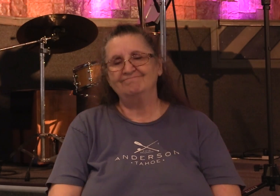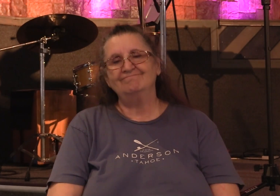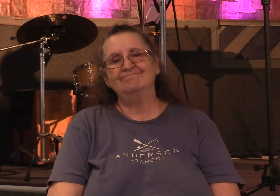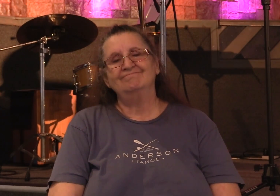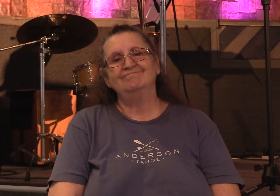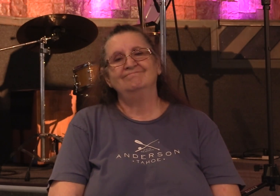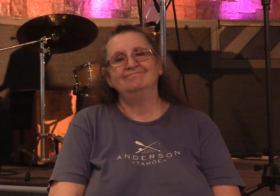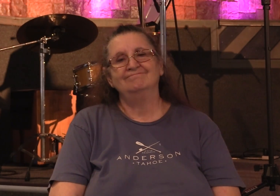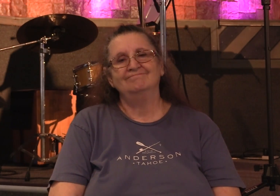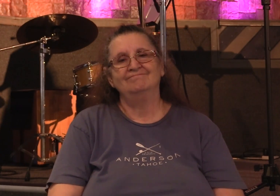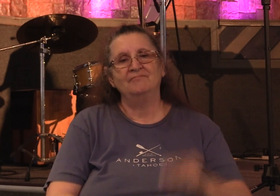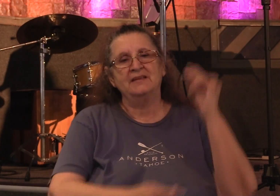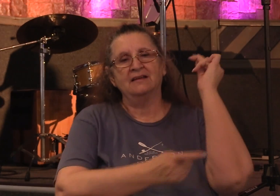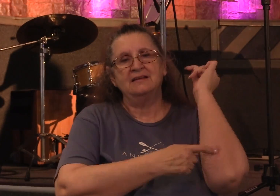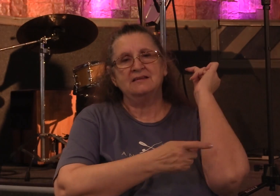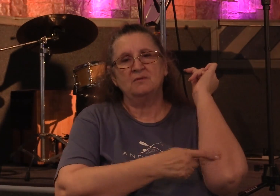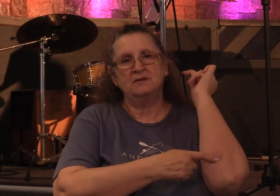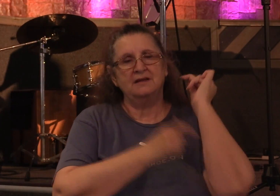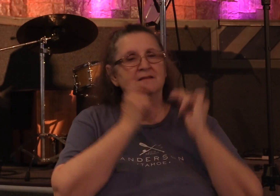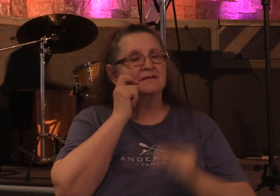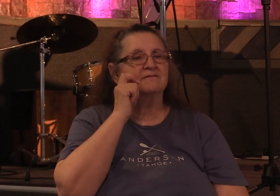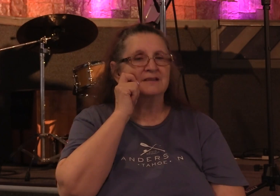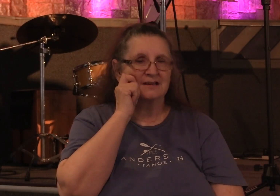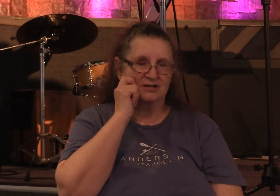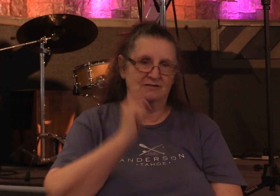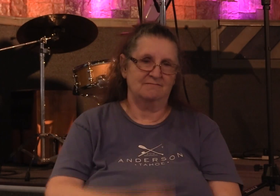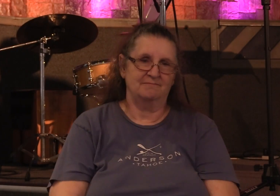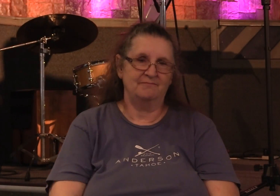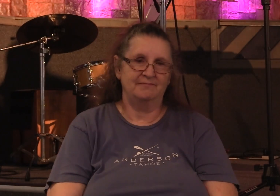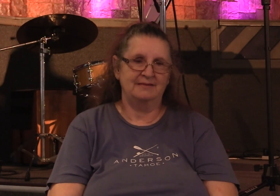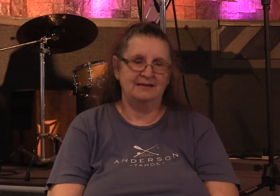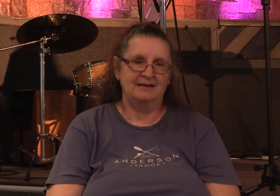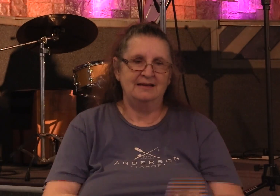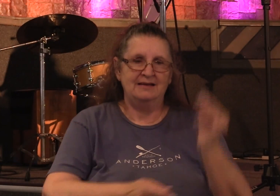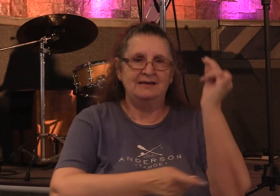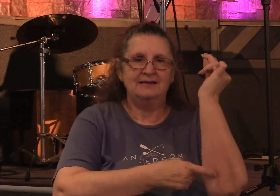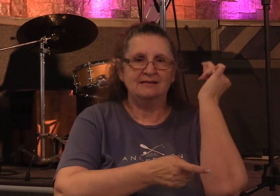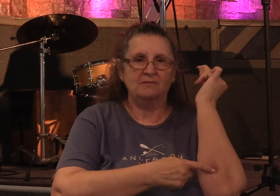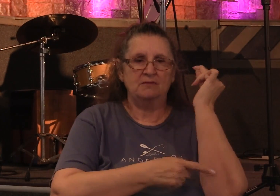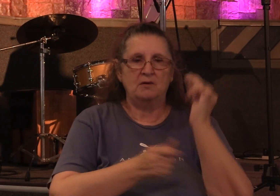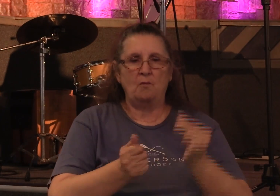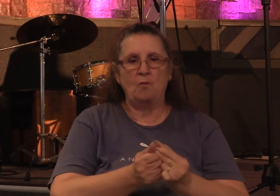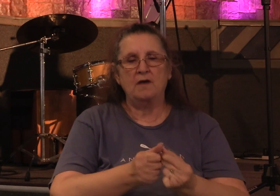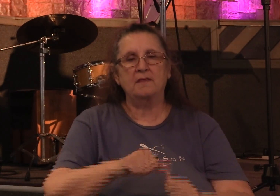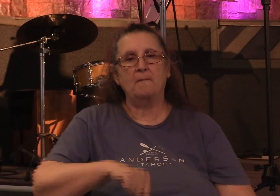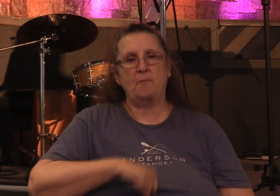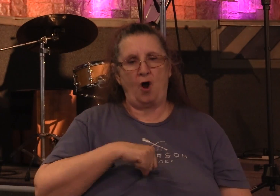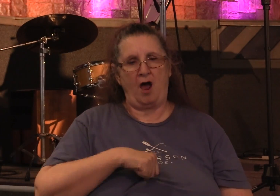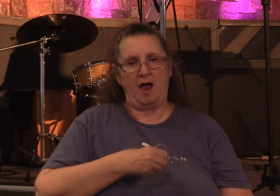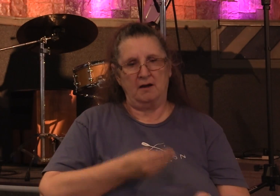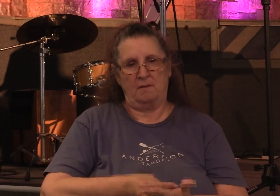tempting the flesh he tempted him with pride money glory